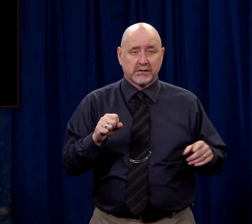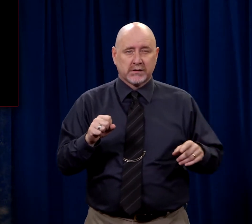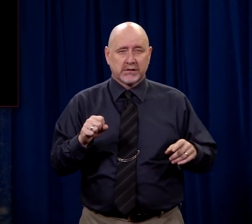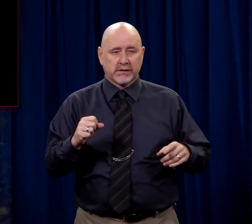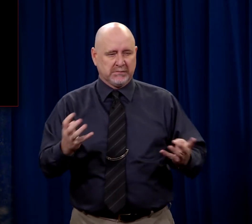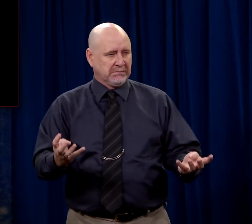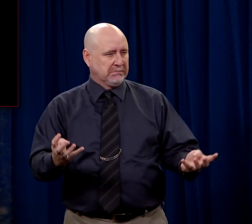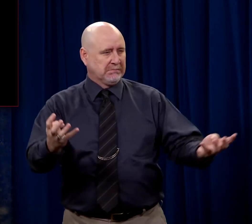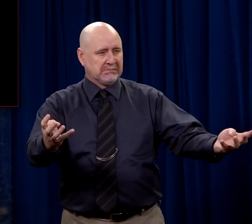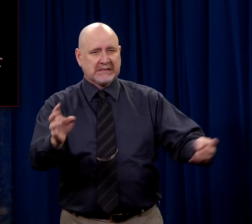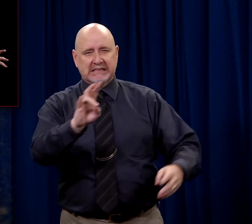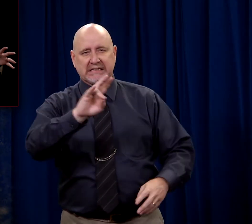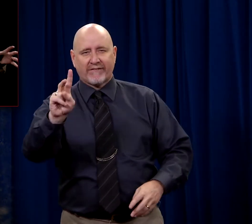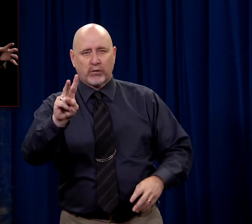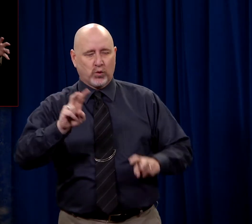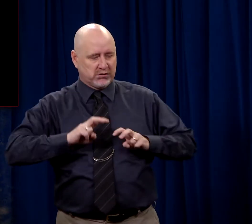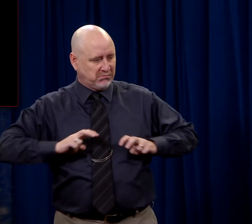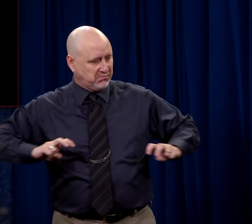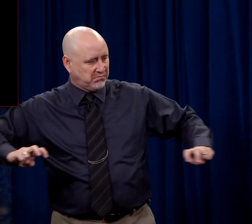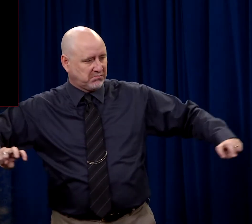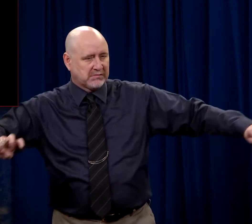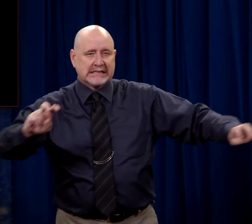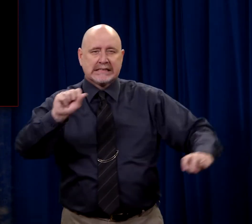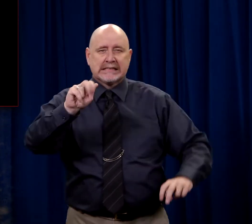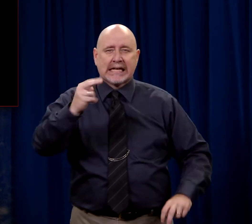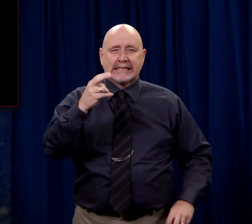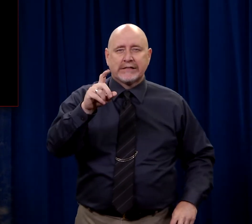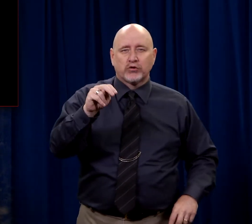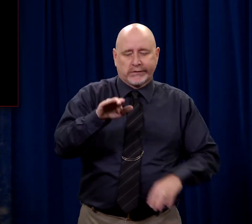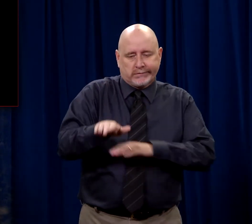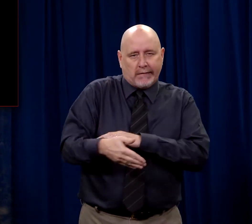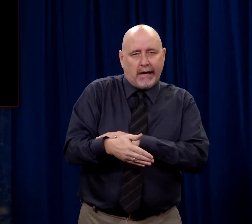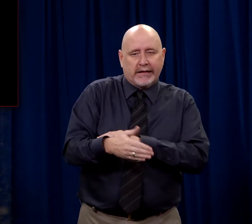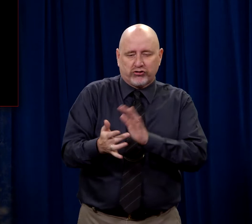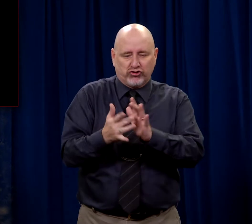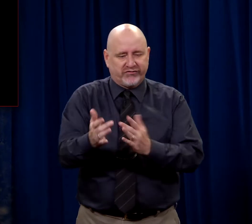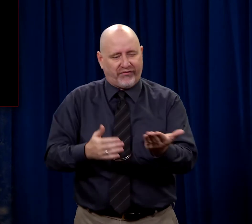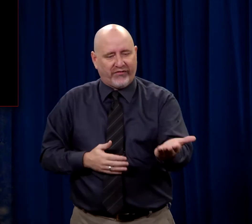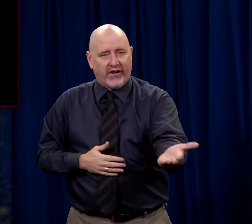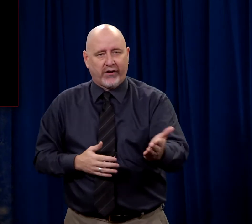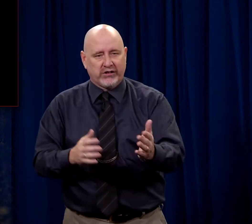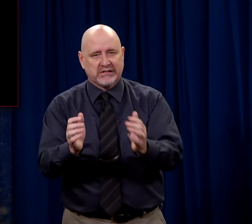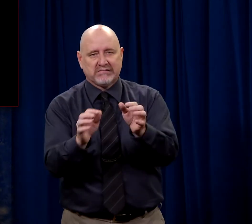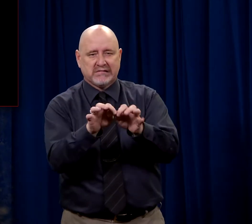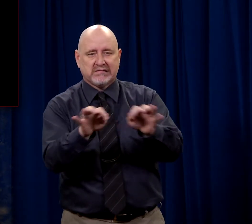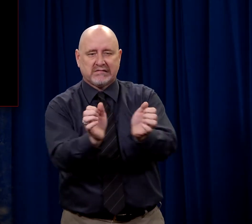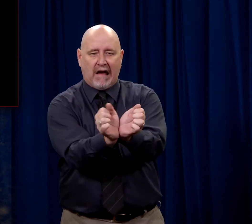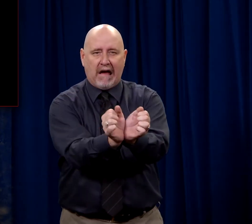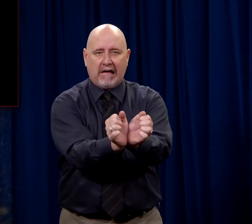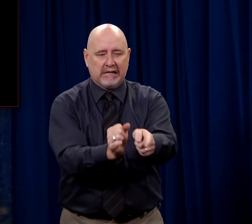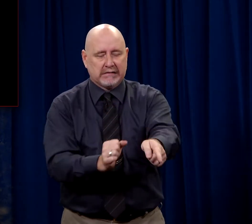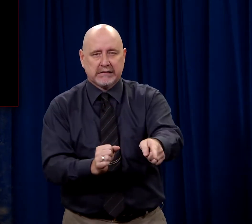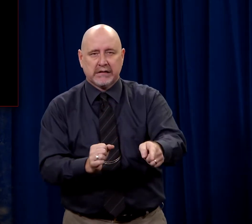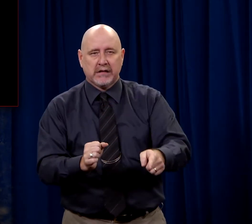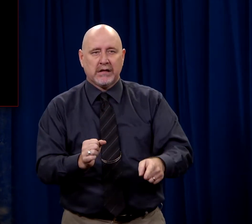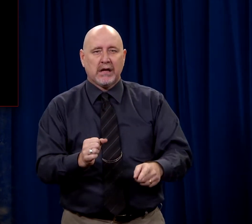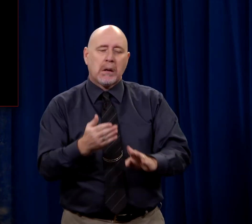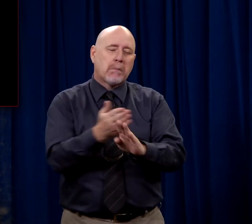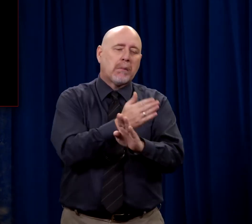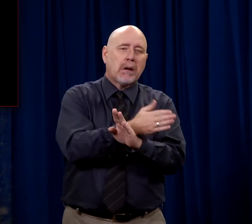you hear a room full of men, seventy-one, all the Sanhedrin, assembled here in the night and they've got Jesus bound there to try Him. And a